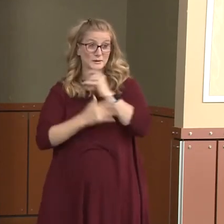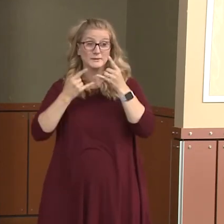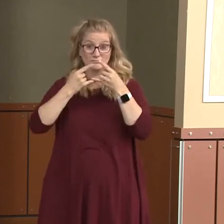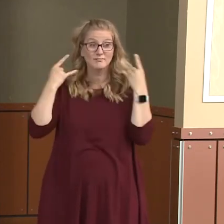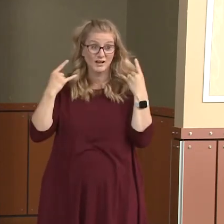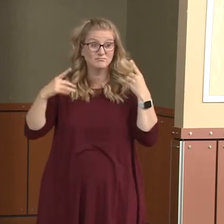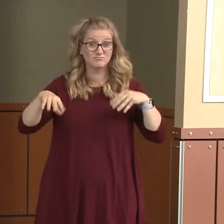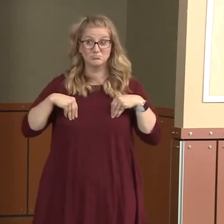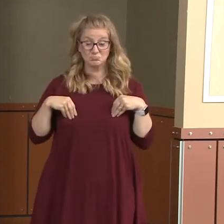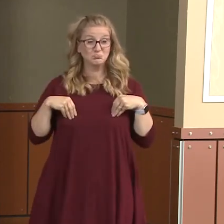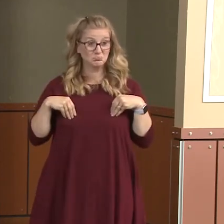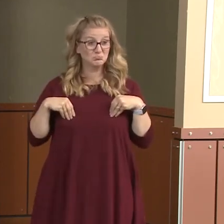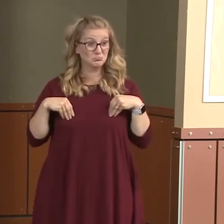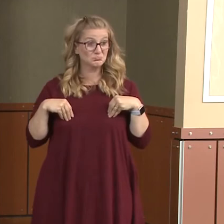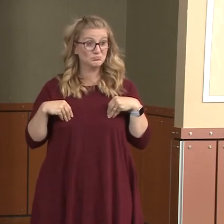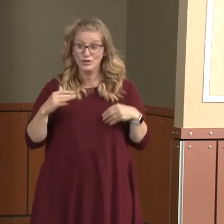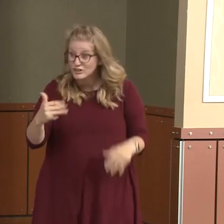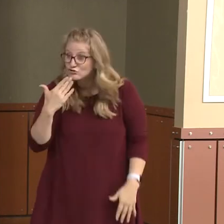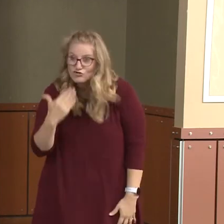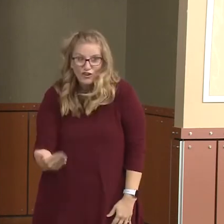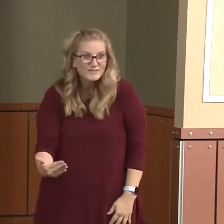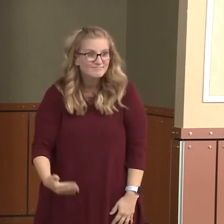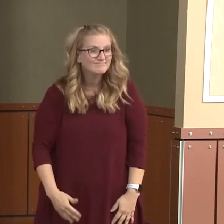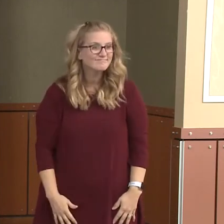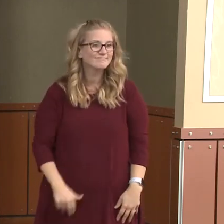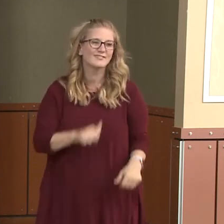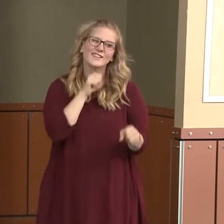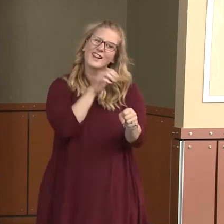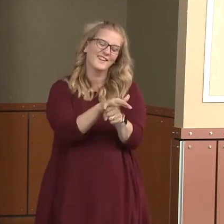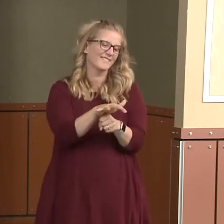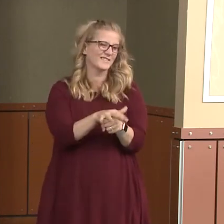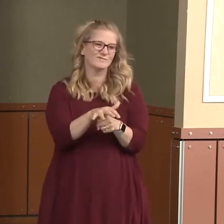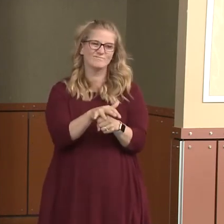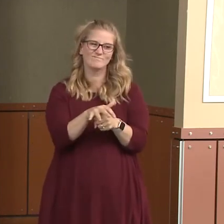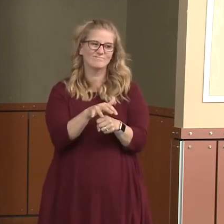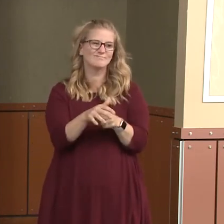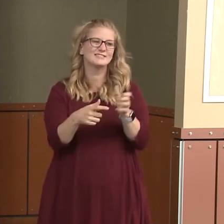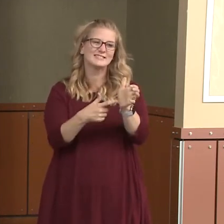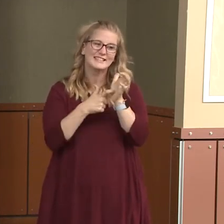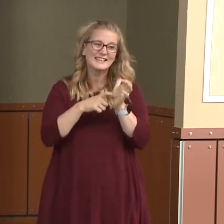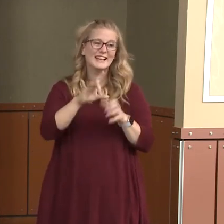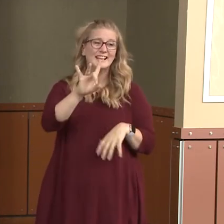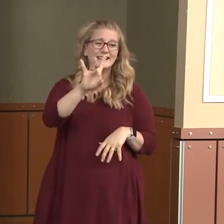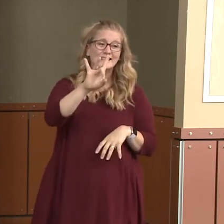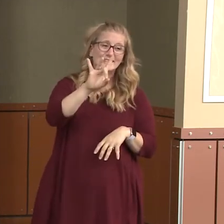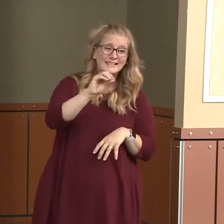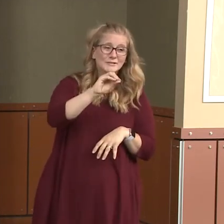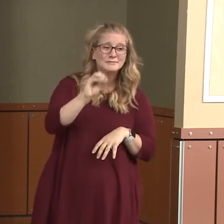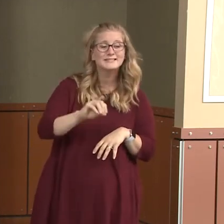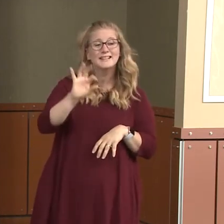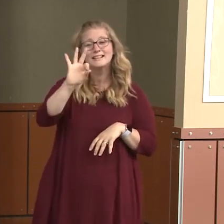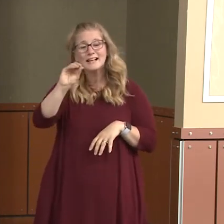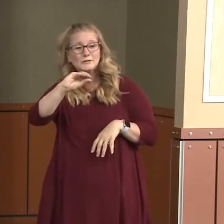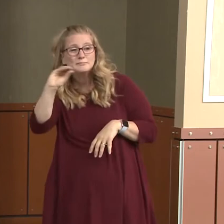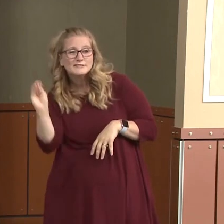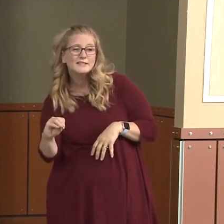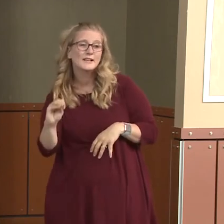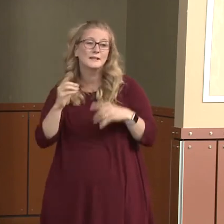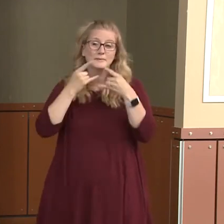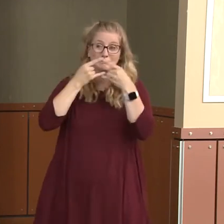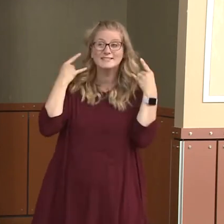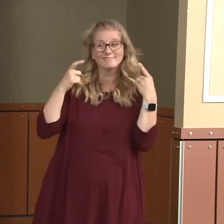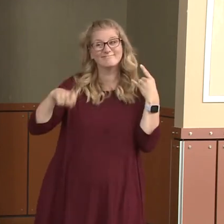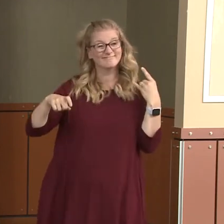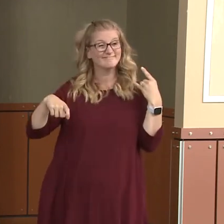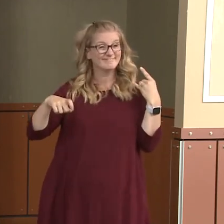but it's not good enough. We really need to see 80 to 90 percent of persons wearing masks. We've asked.